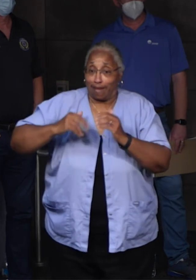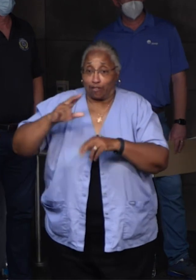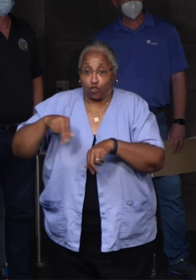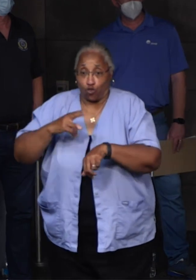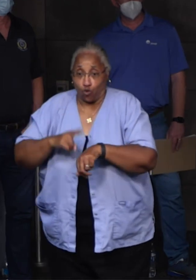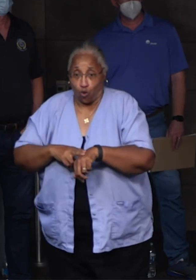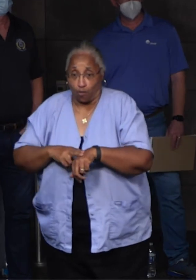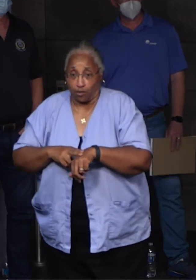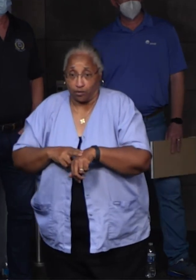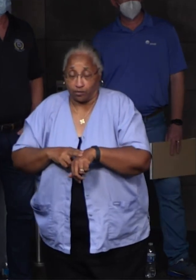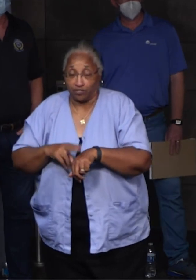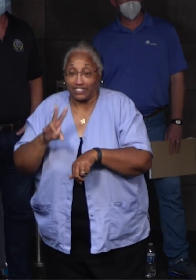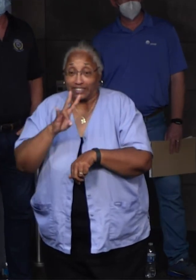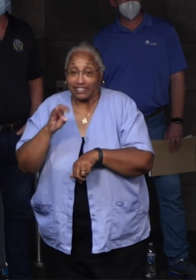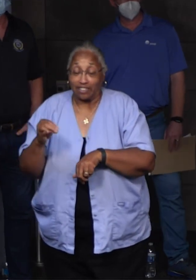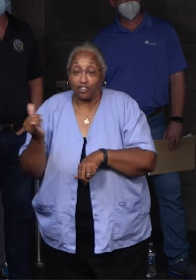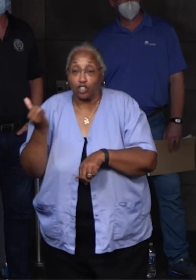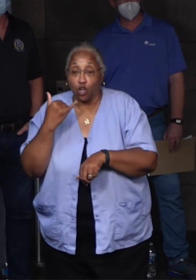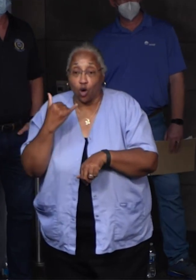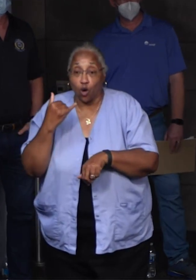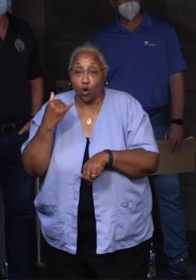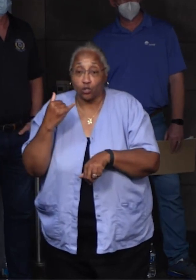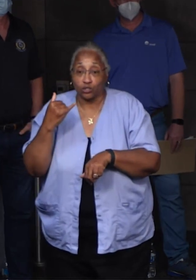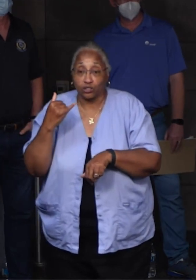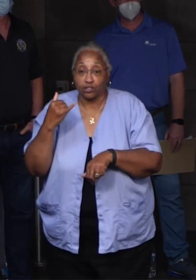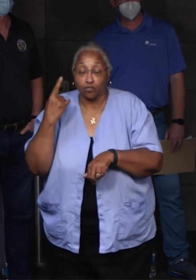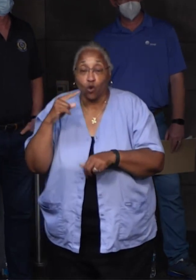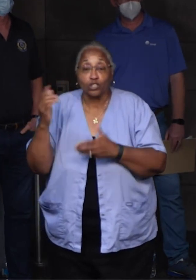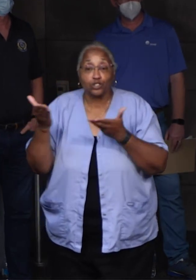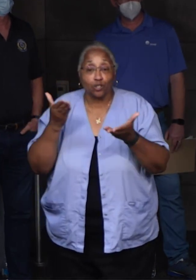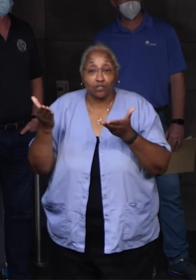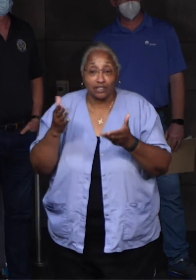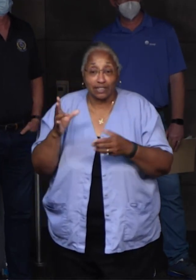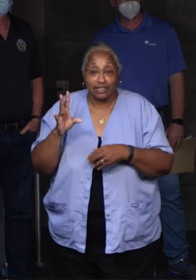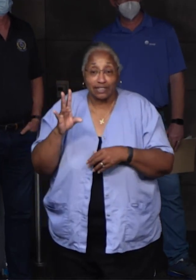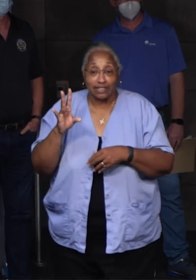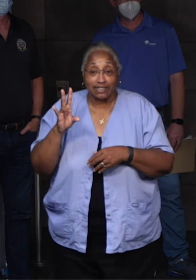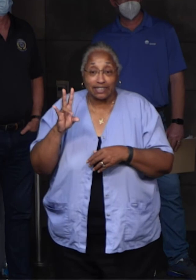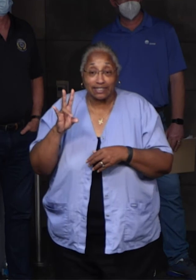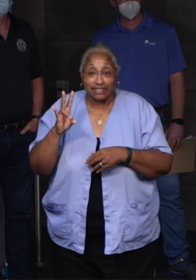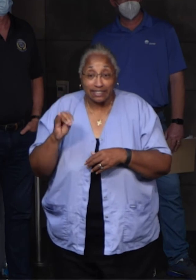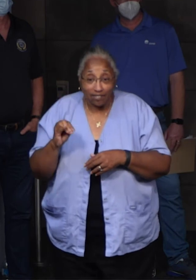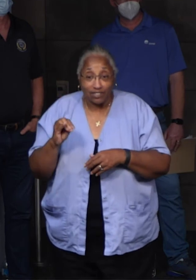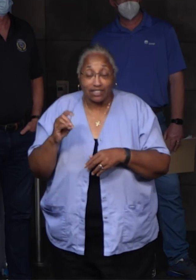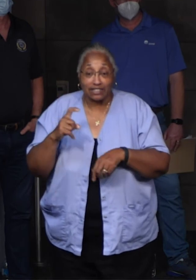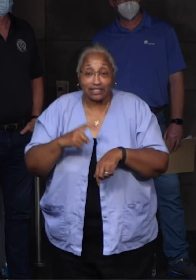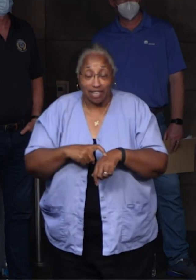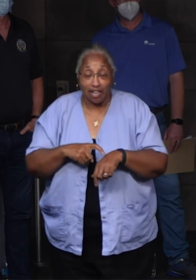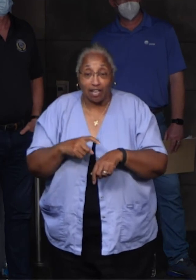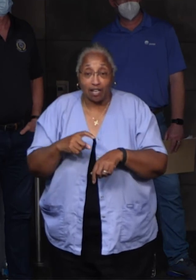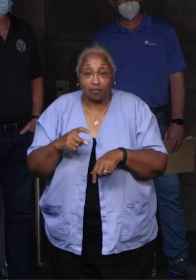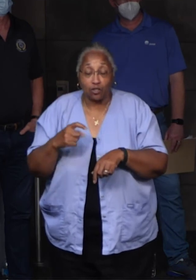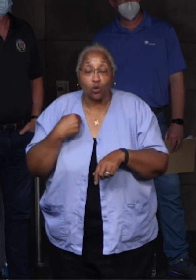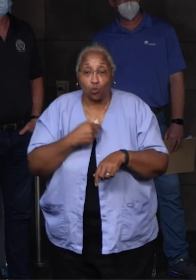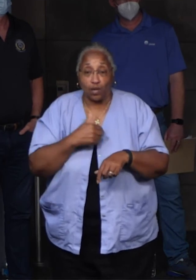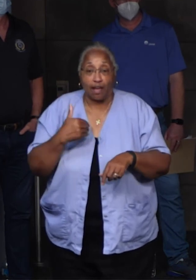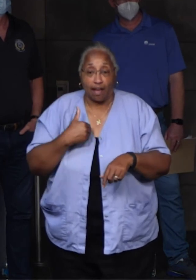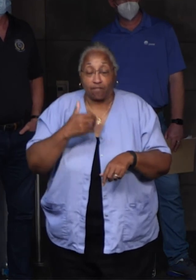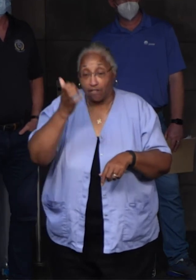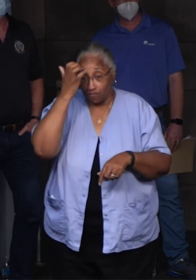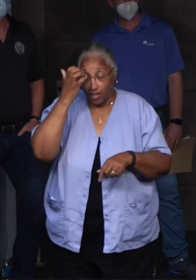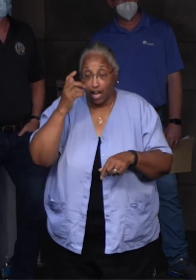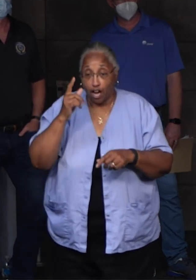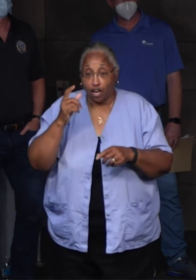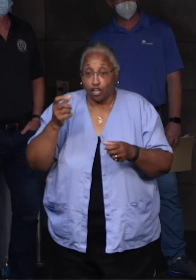life. 70 calls for service, to give you an idea, that's 70 times an ambulance was called, excuse me, a fire truck